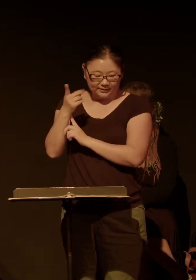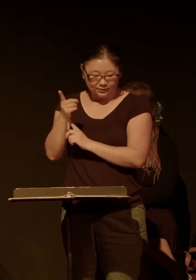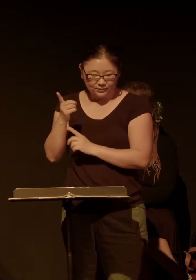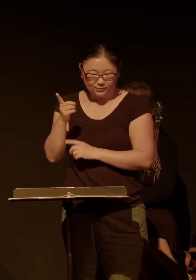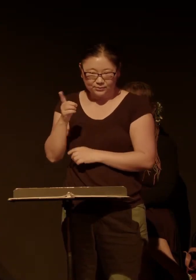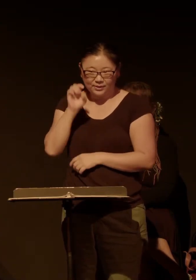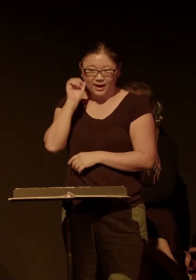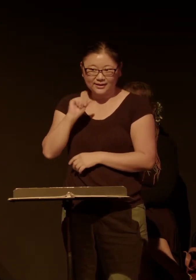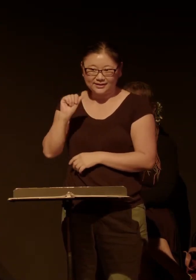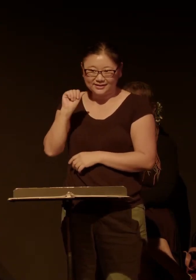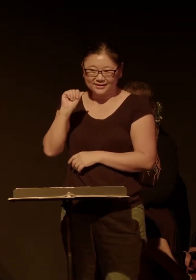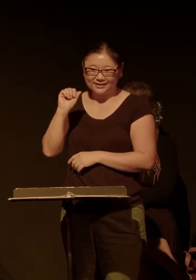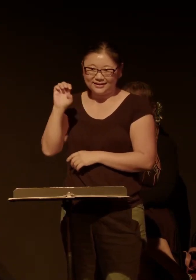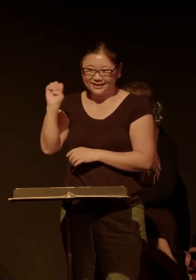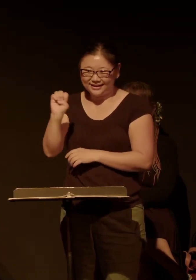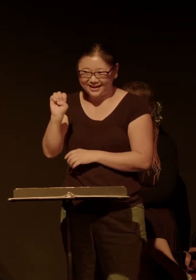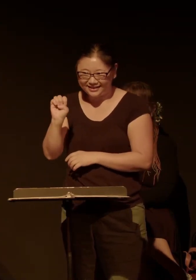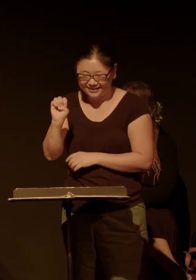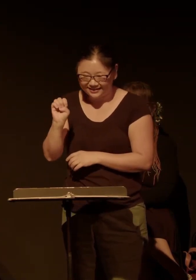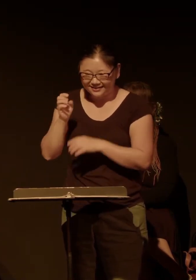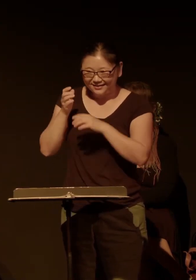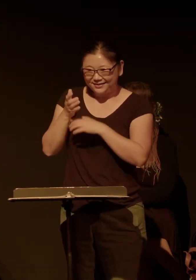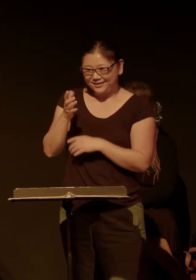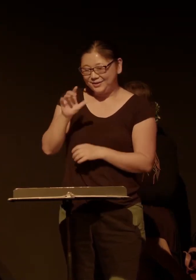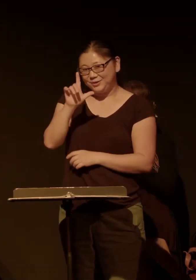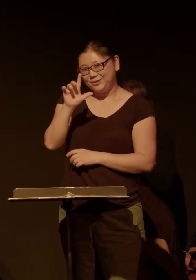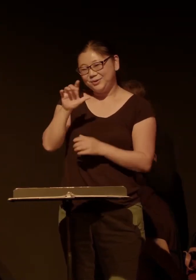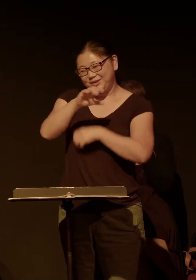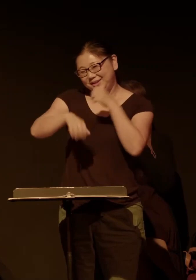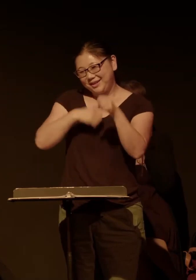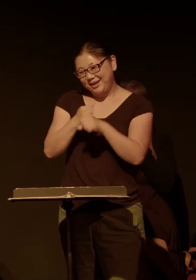Edith posthumously on April 20th, 2023.